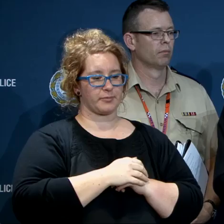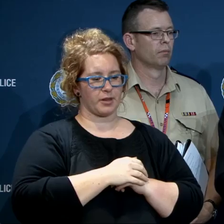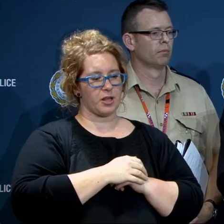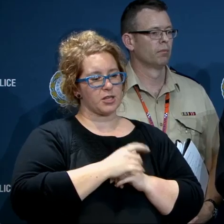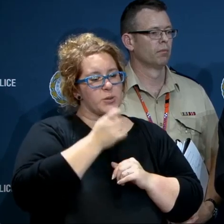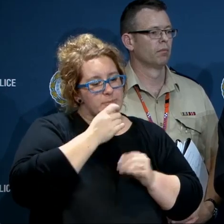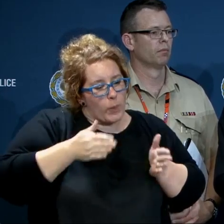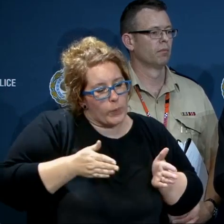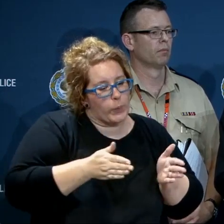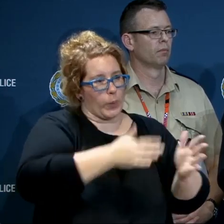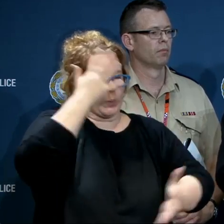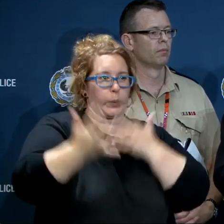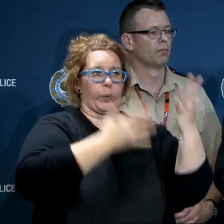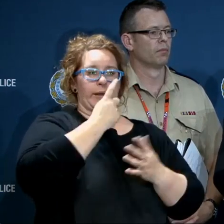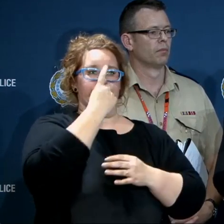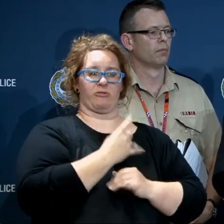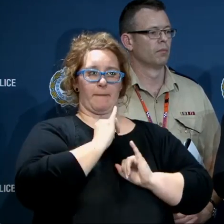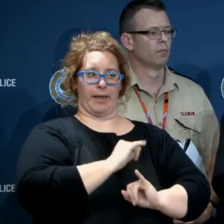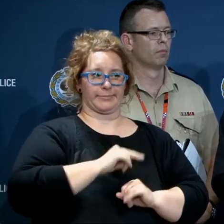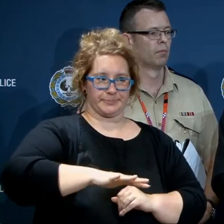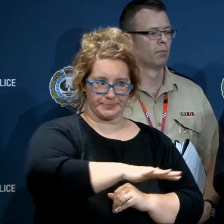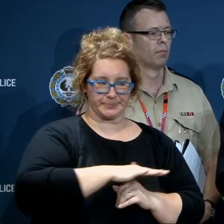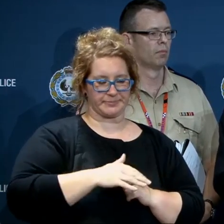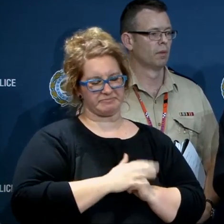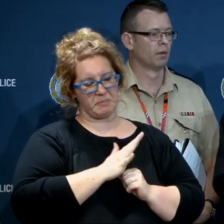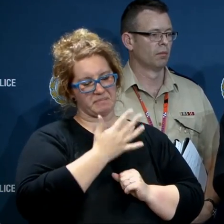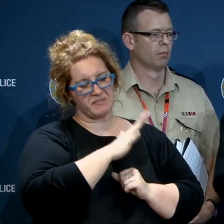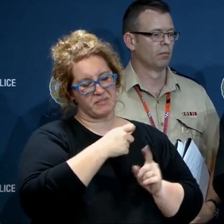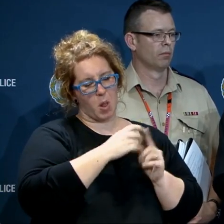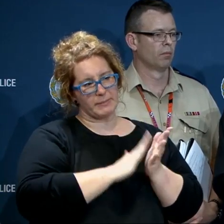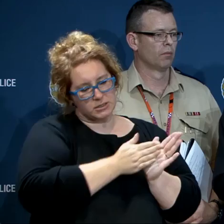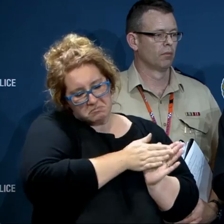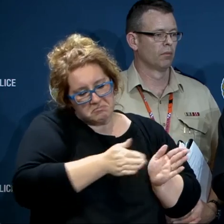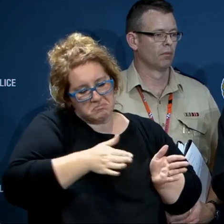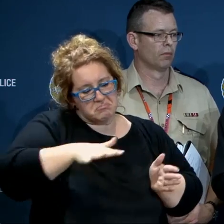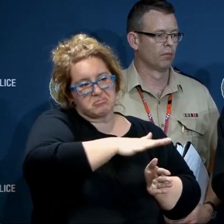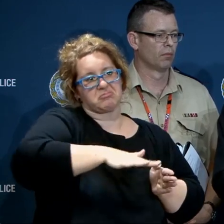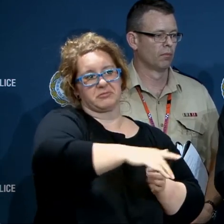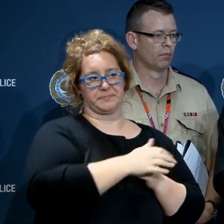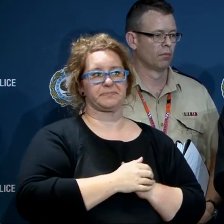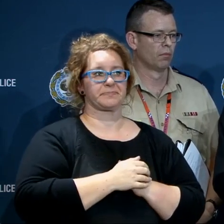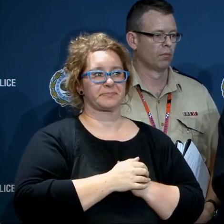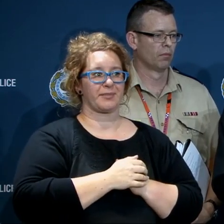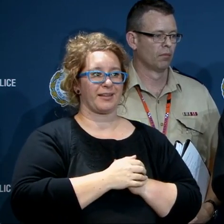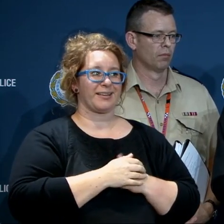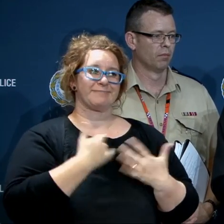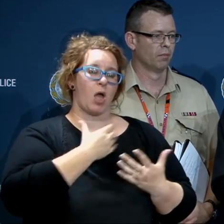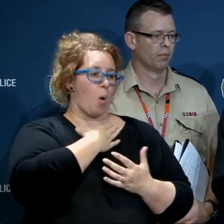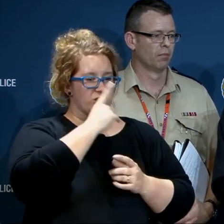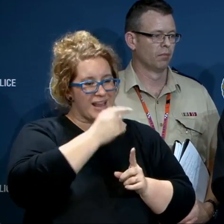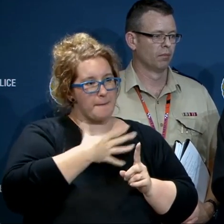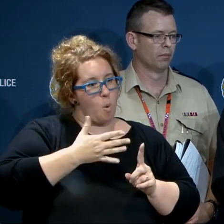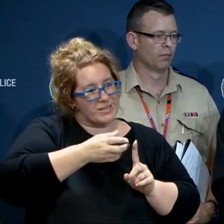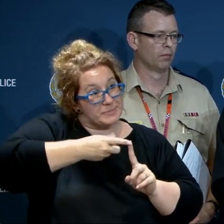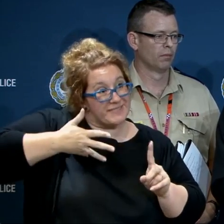core within, say, 50 kilometres or perhaps a little bit more of that low. So can I be more exact than that? Not really.